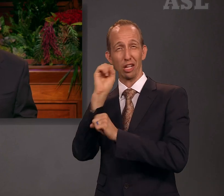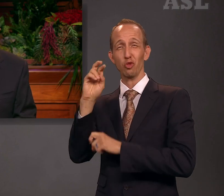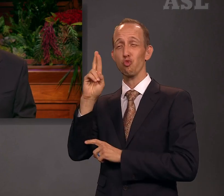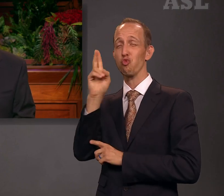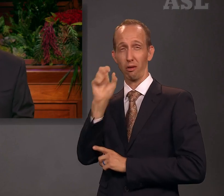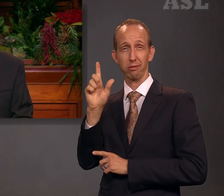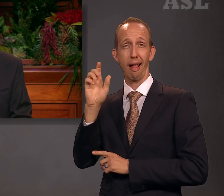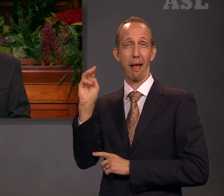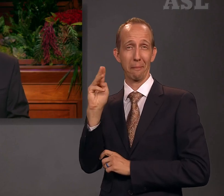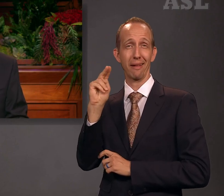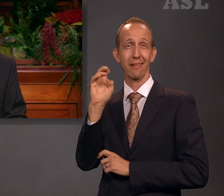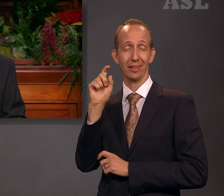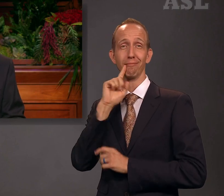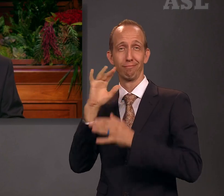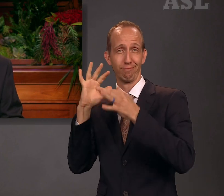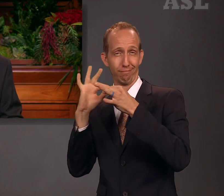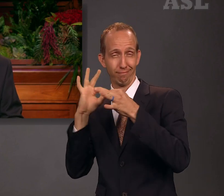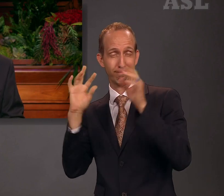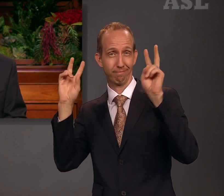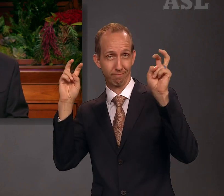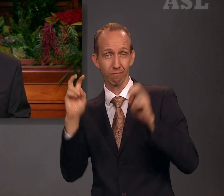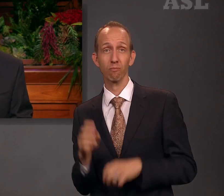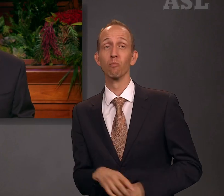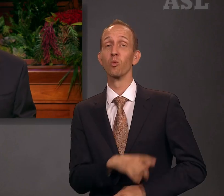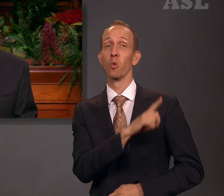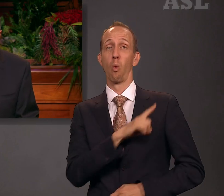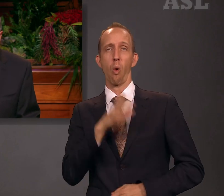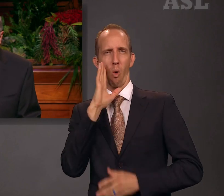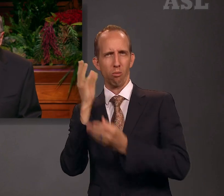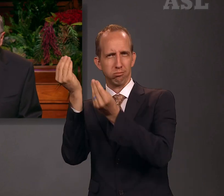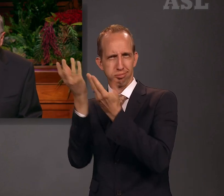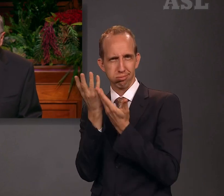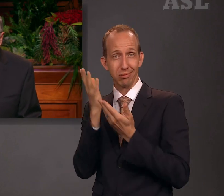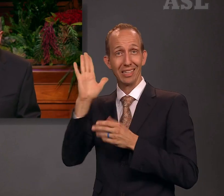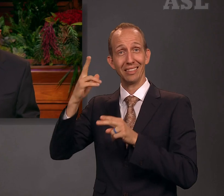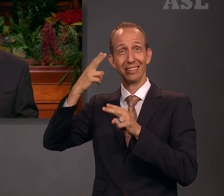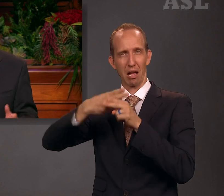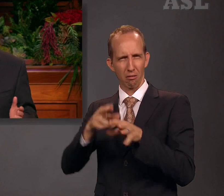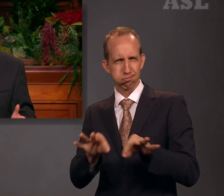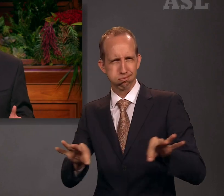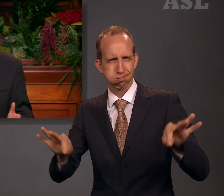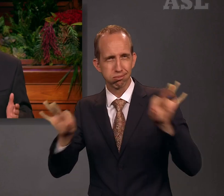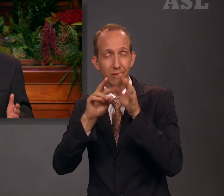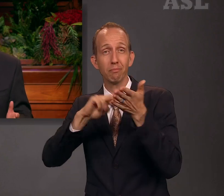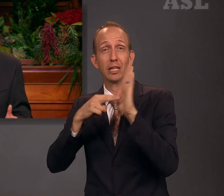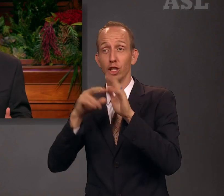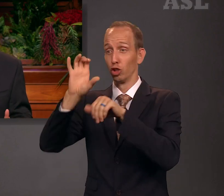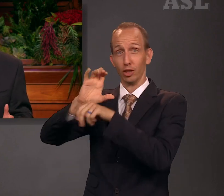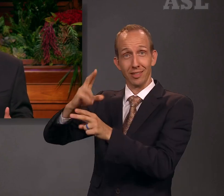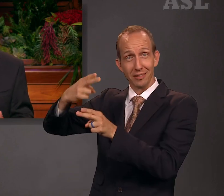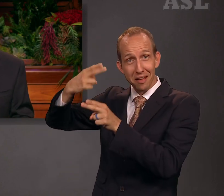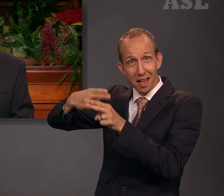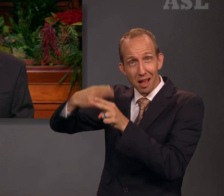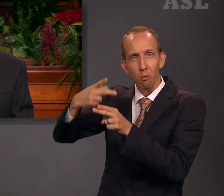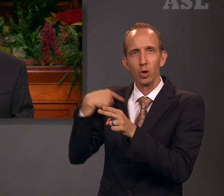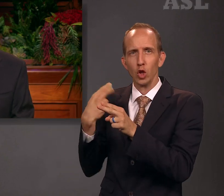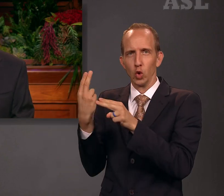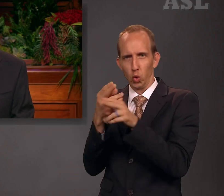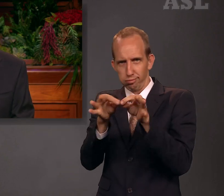mind the importance of the name He has revealed for His Church, even the Church of Jesus Christ of Latter-day